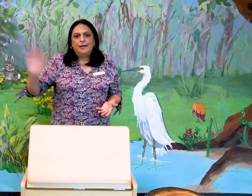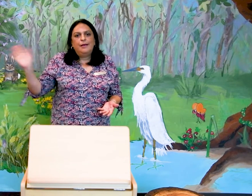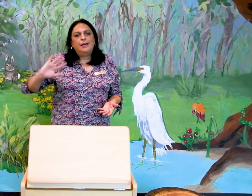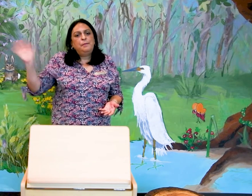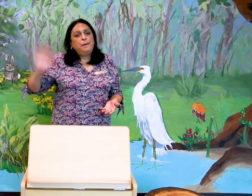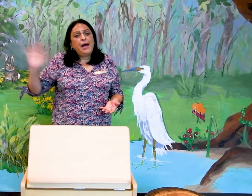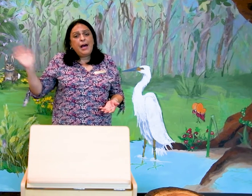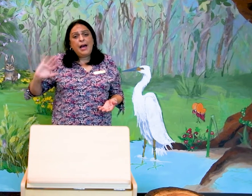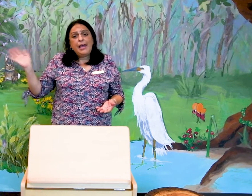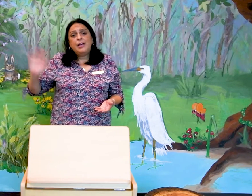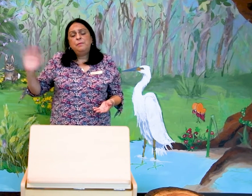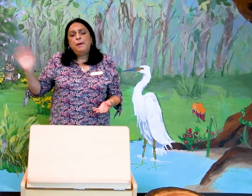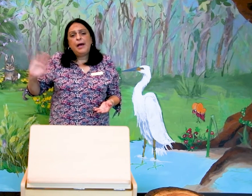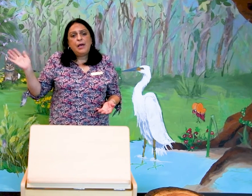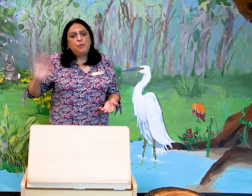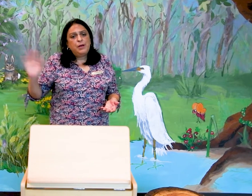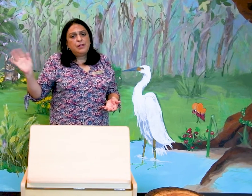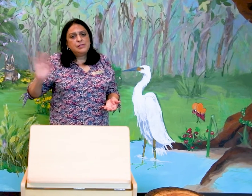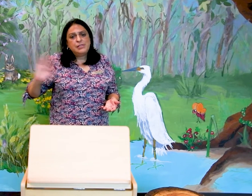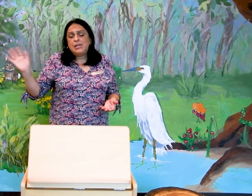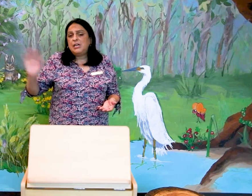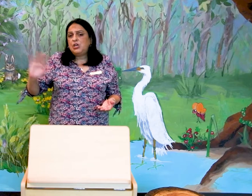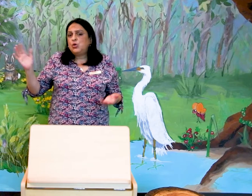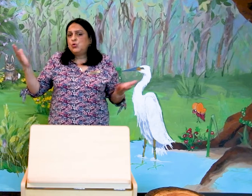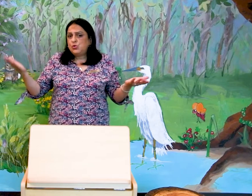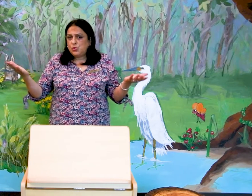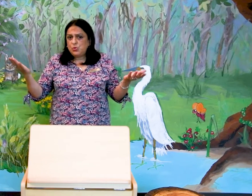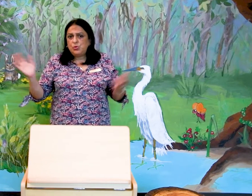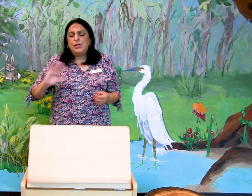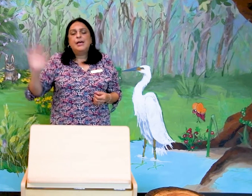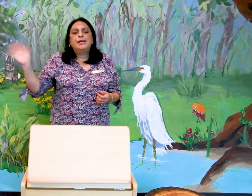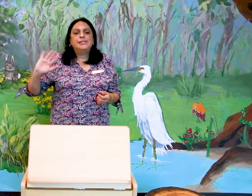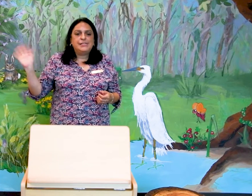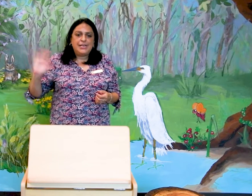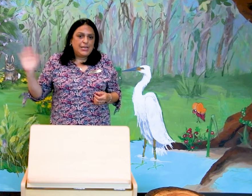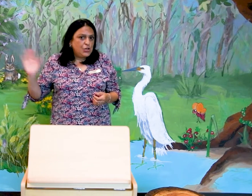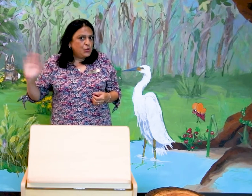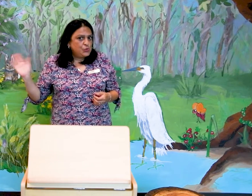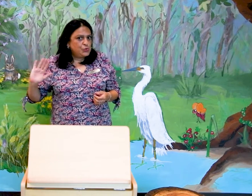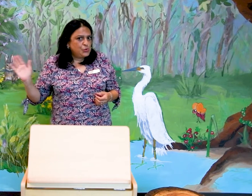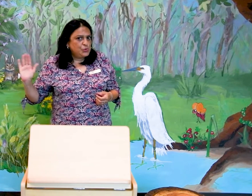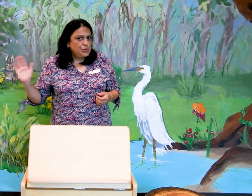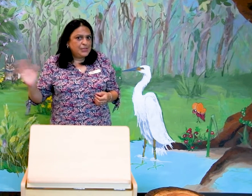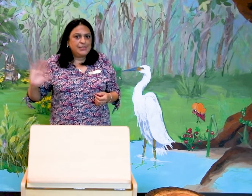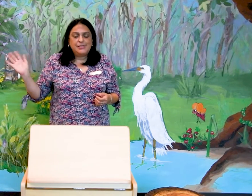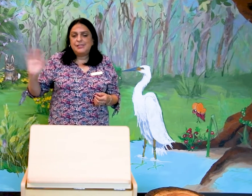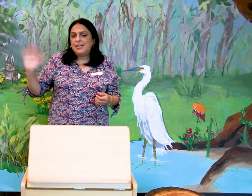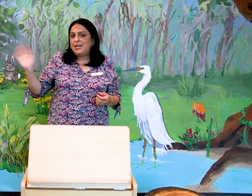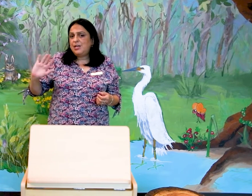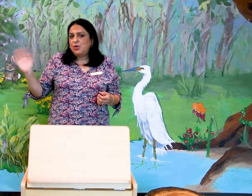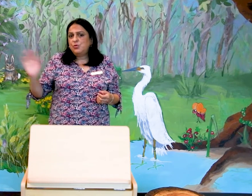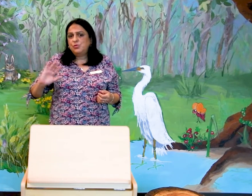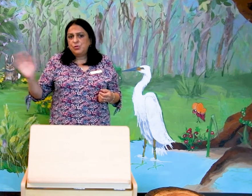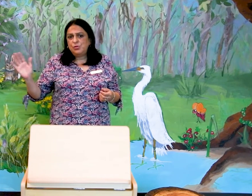Goodbye. Goodbye. Goodbye. We'll see you soon. See you soon. See you soon.